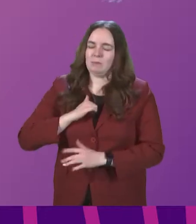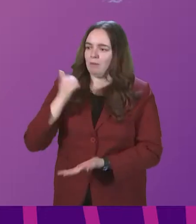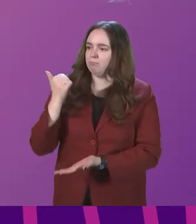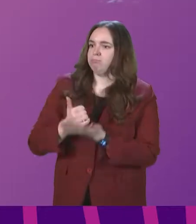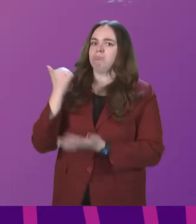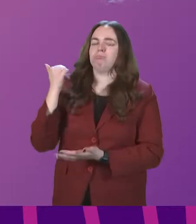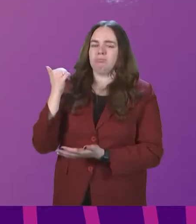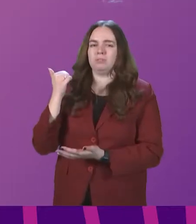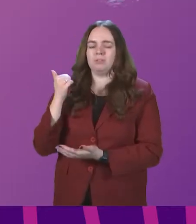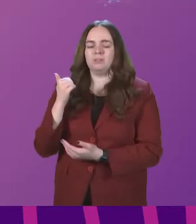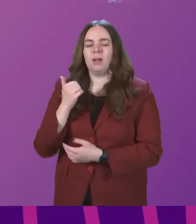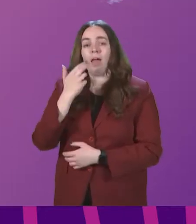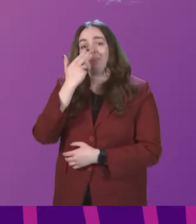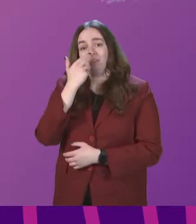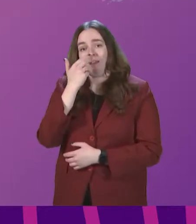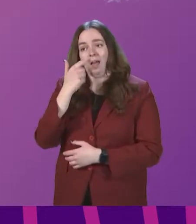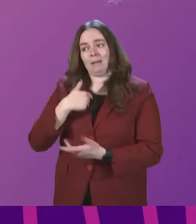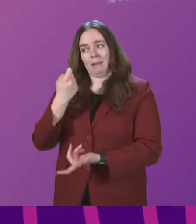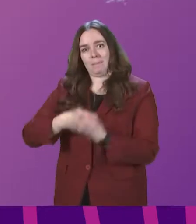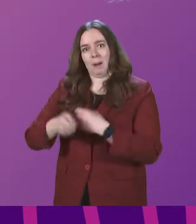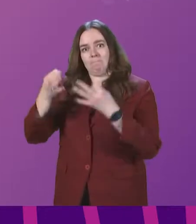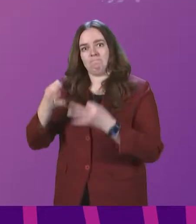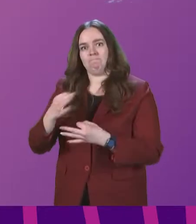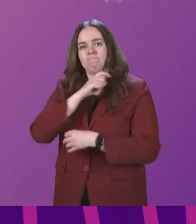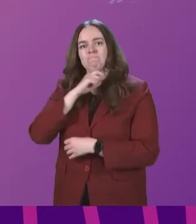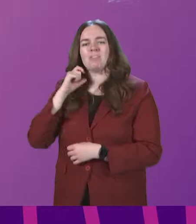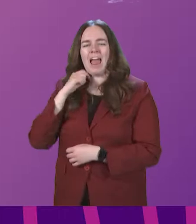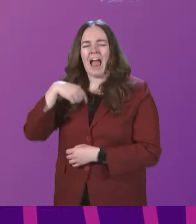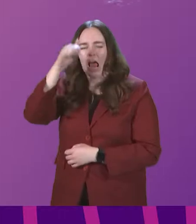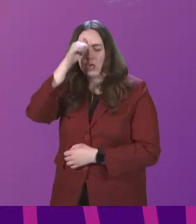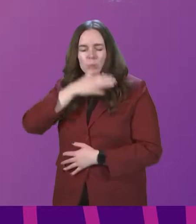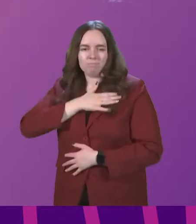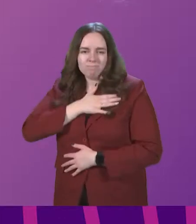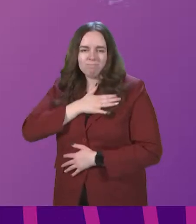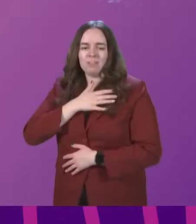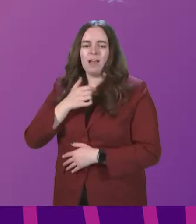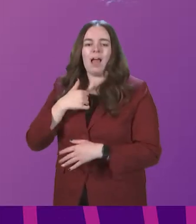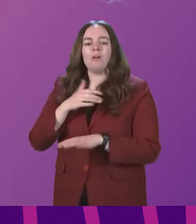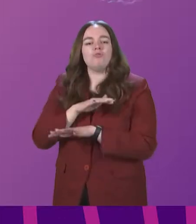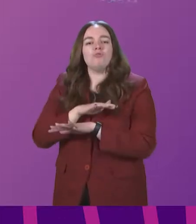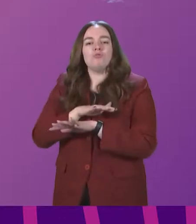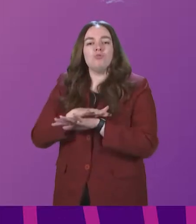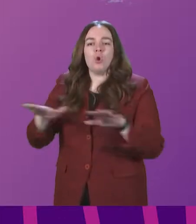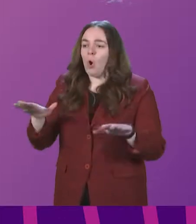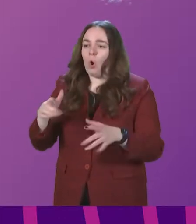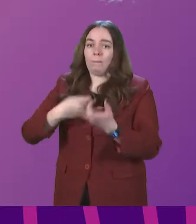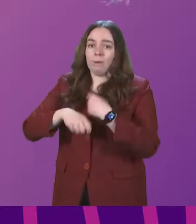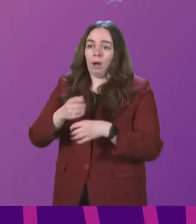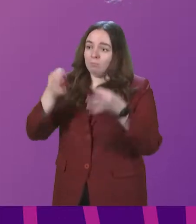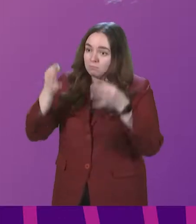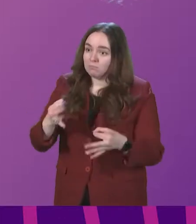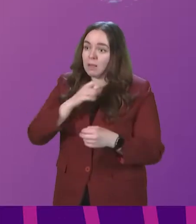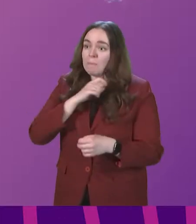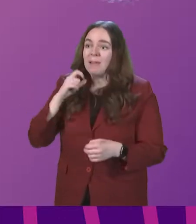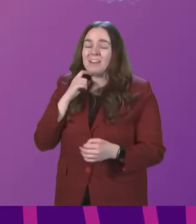On the night of my ordination, I knew in my heart that I had not been ordained simply to be a minister,